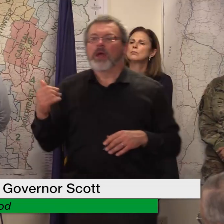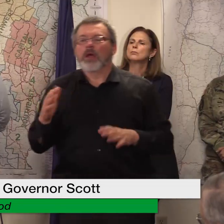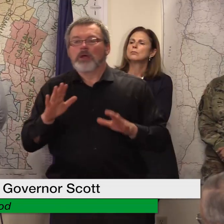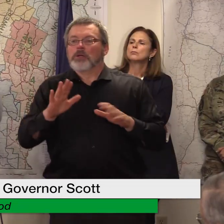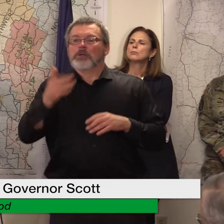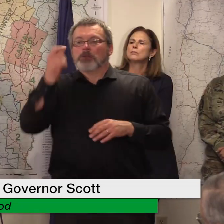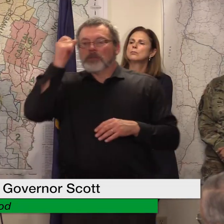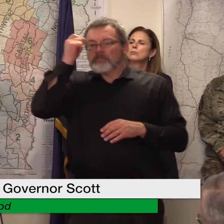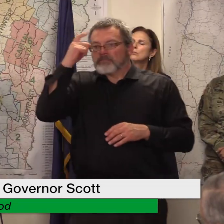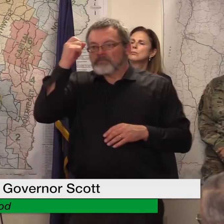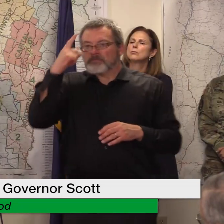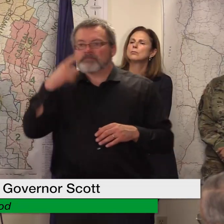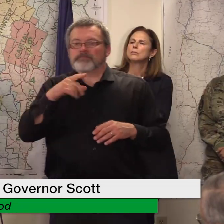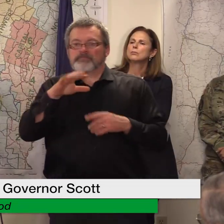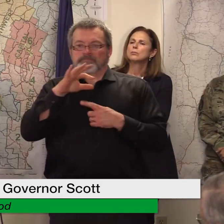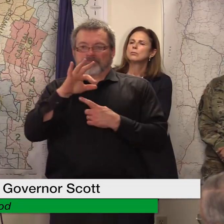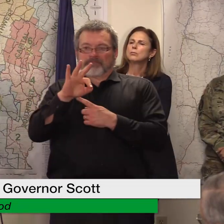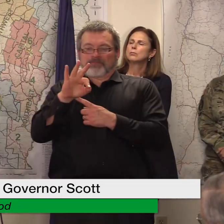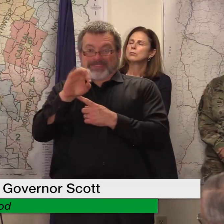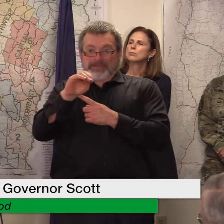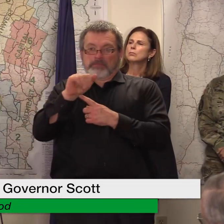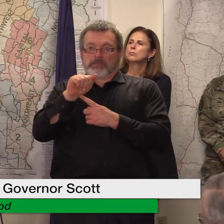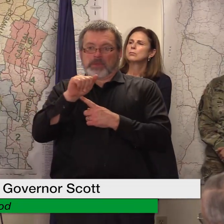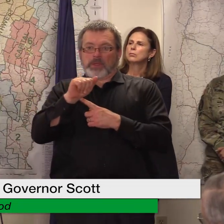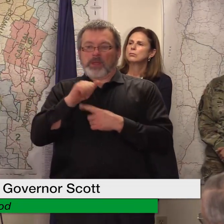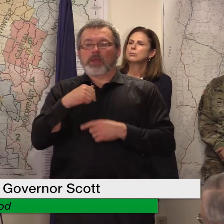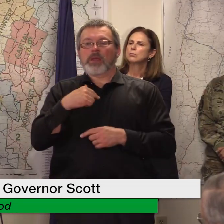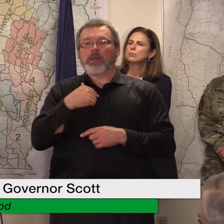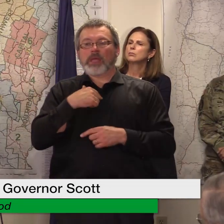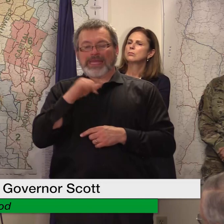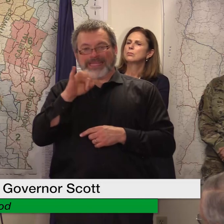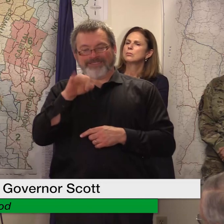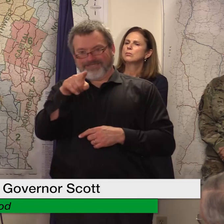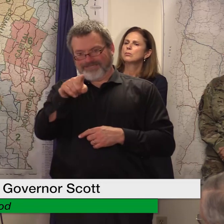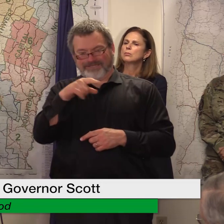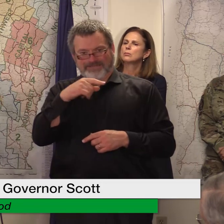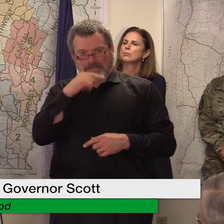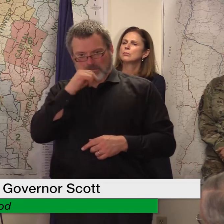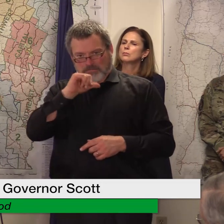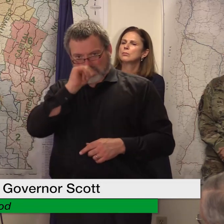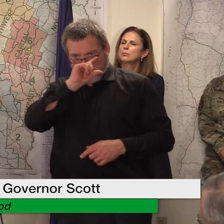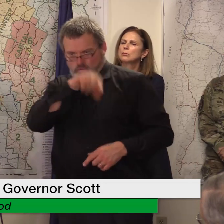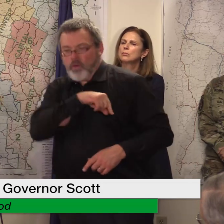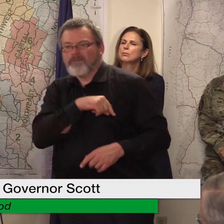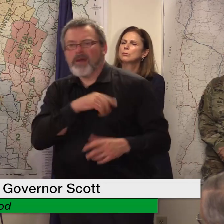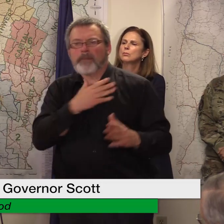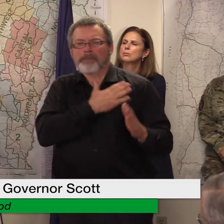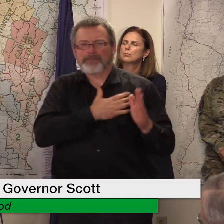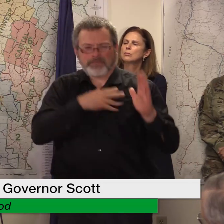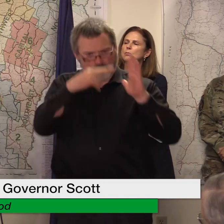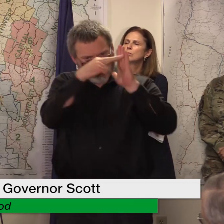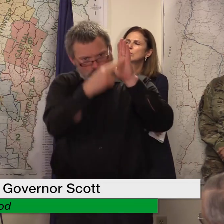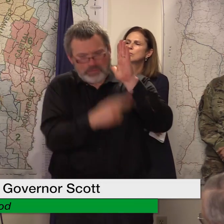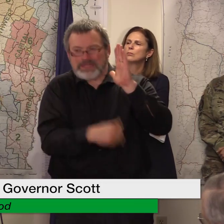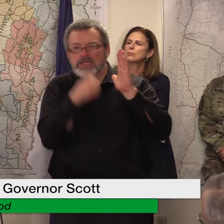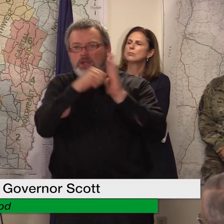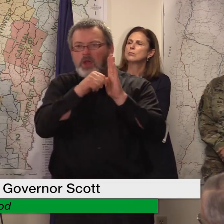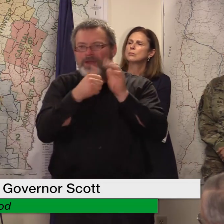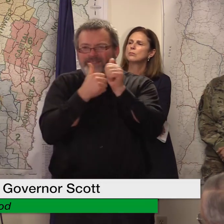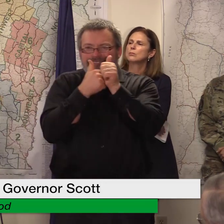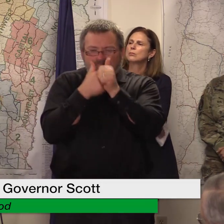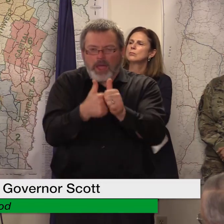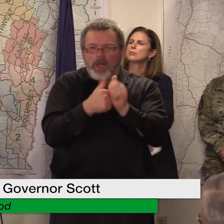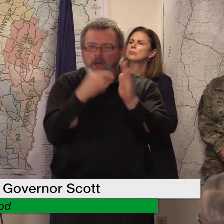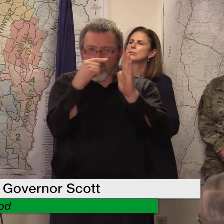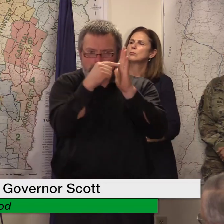ineligible for assistance please read this this letter carefully and they'll list exactly what it is in their application that causes